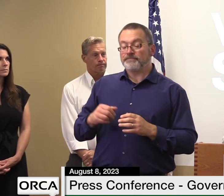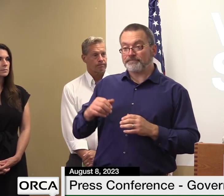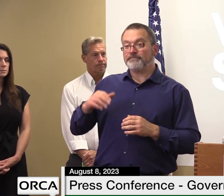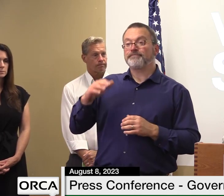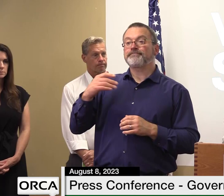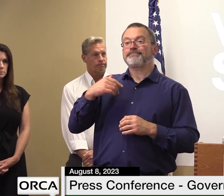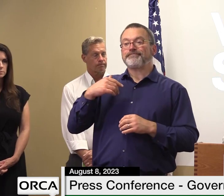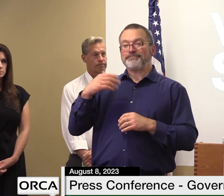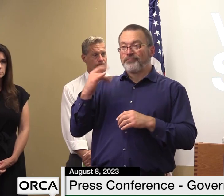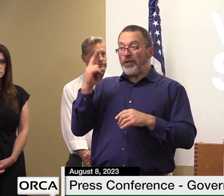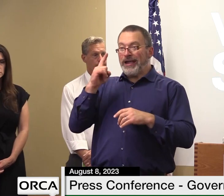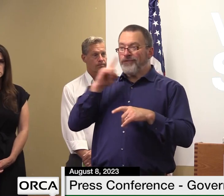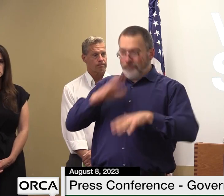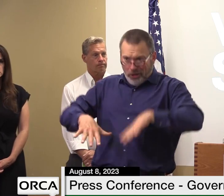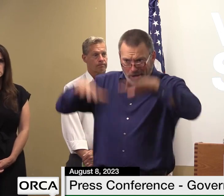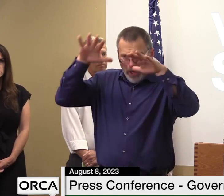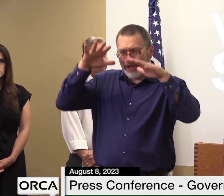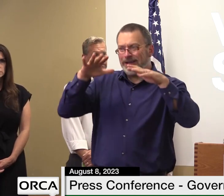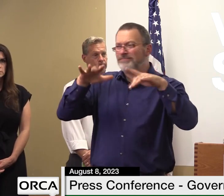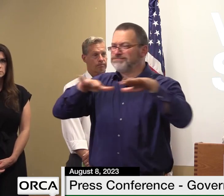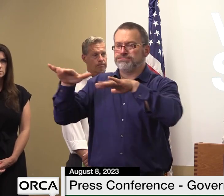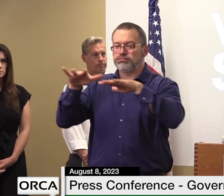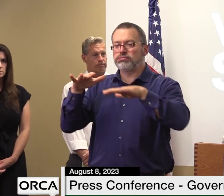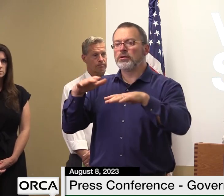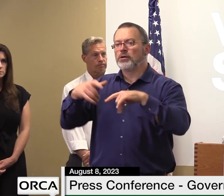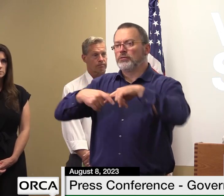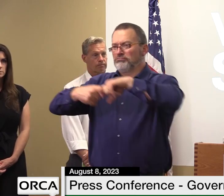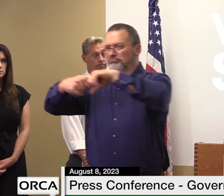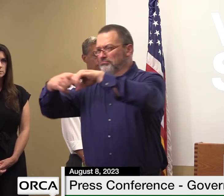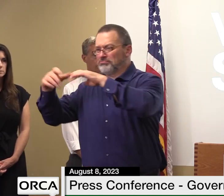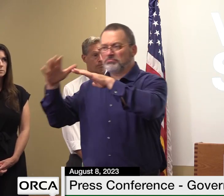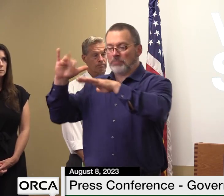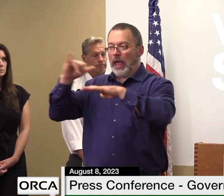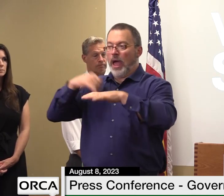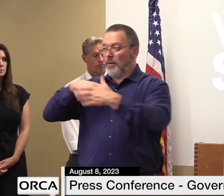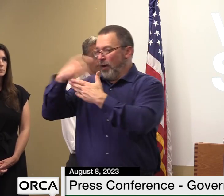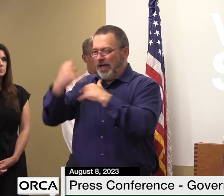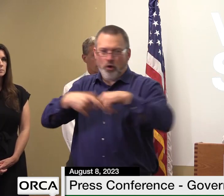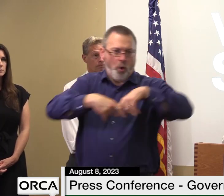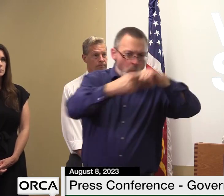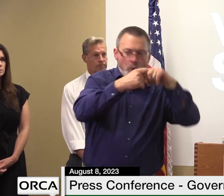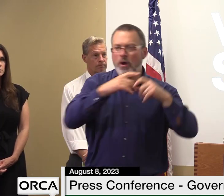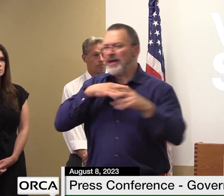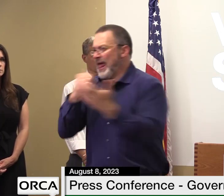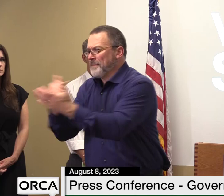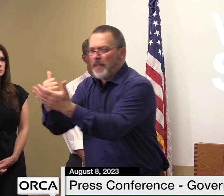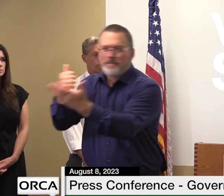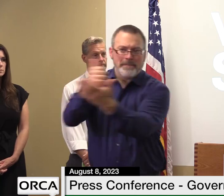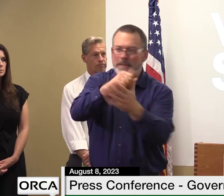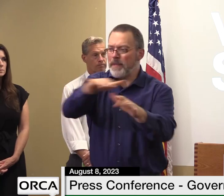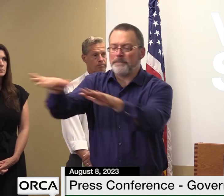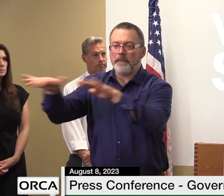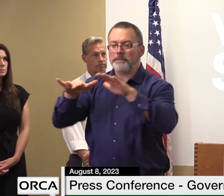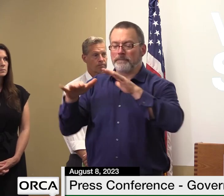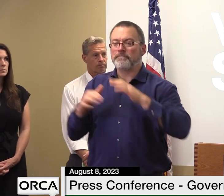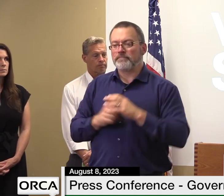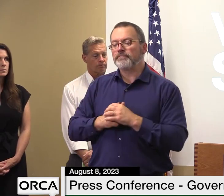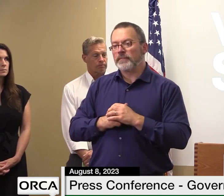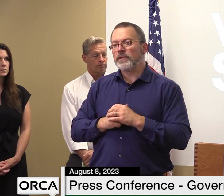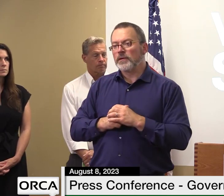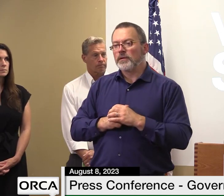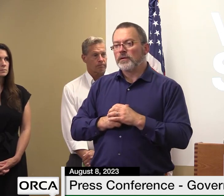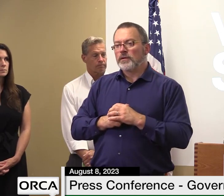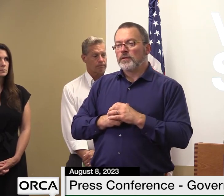so that contractors could move on to help towns in an urgent situation two have two of those